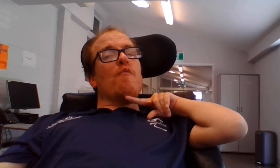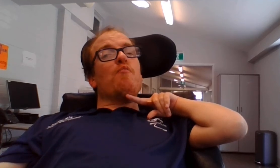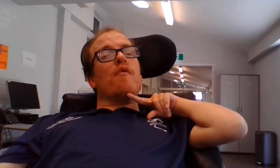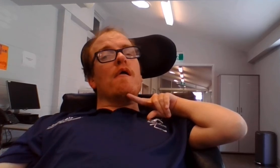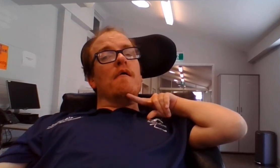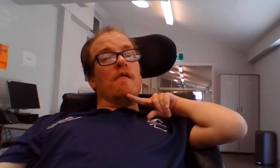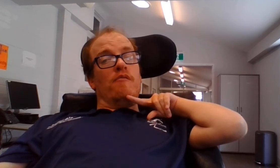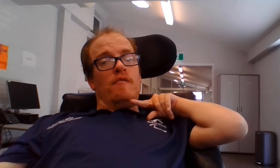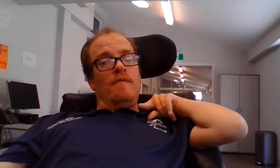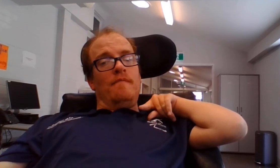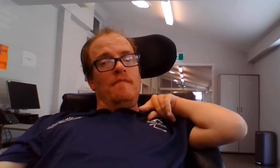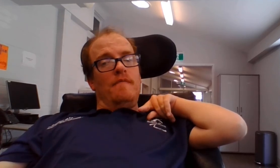Computers.